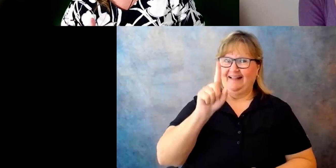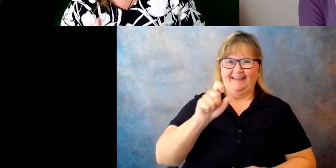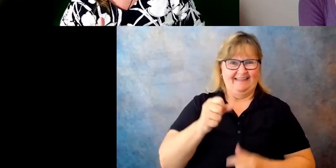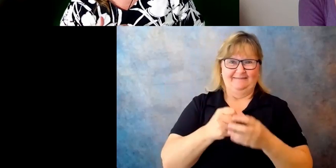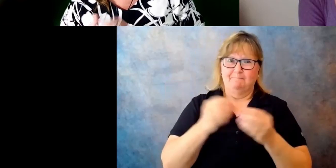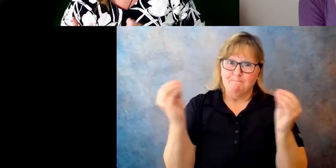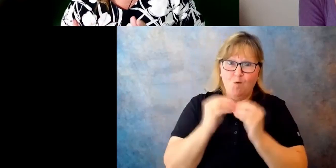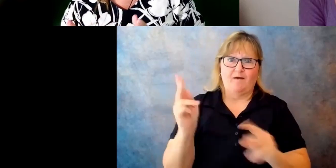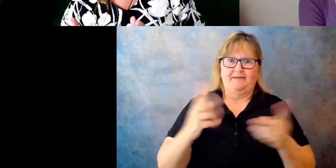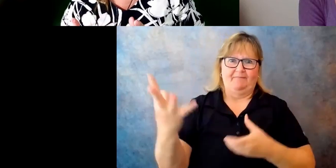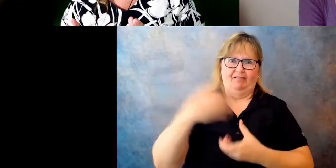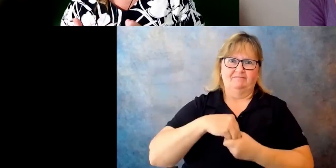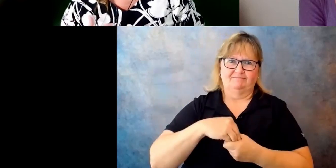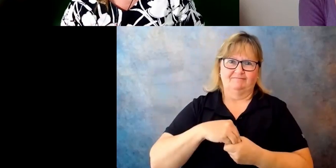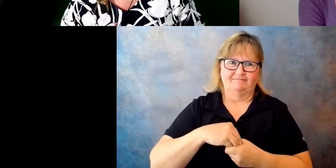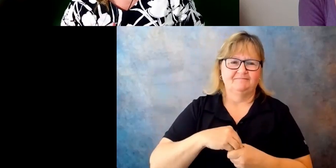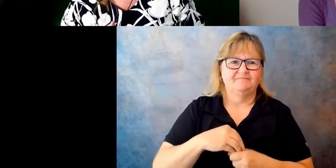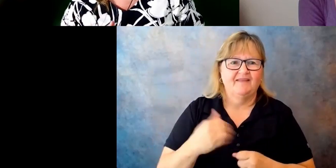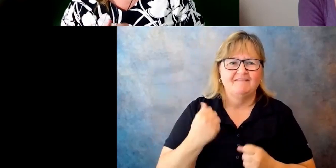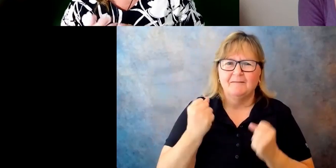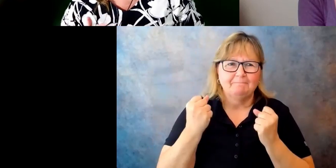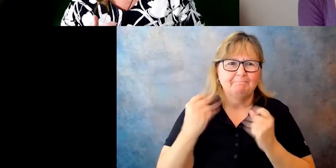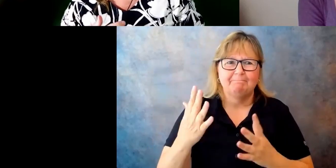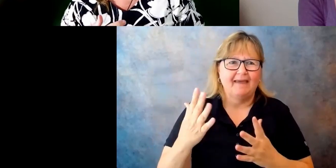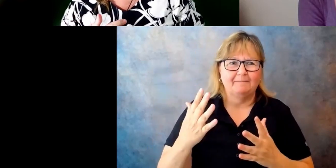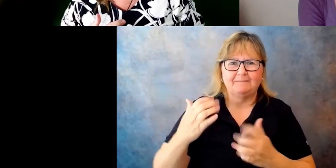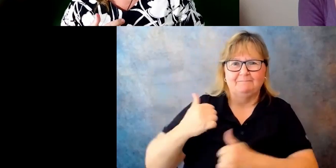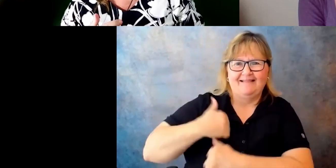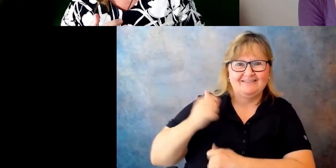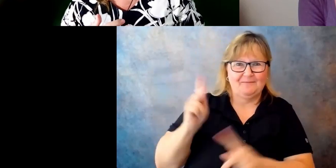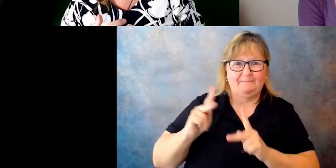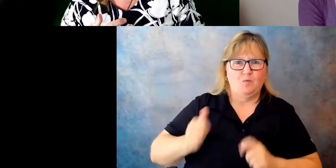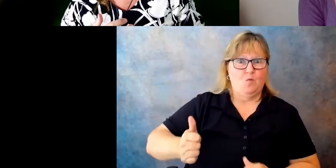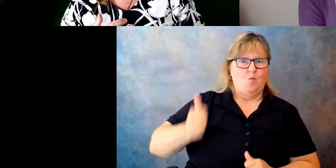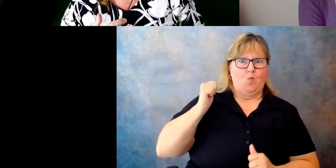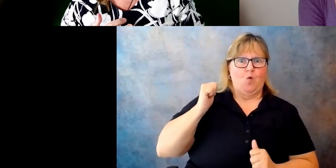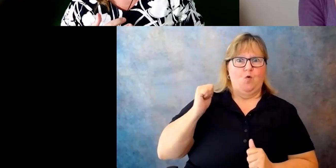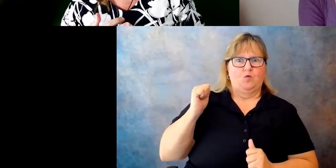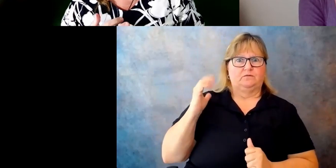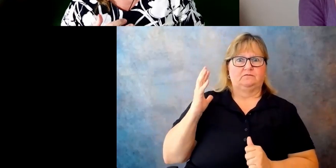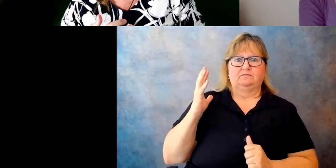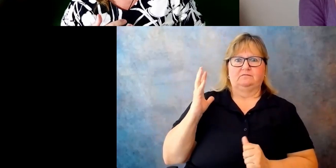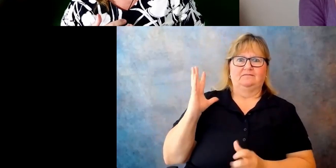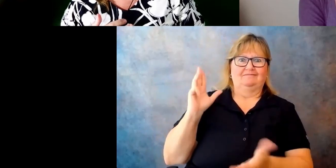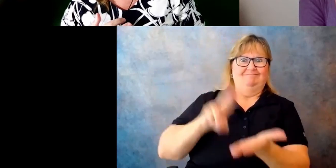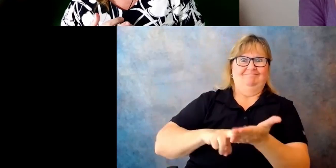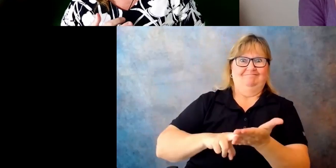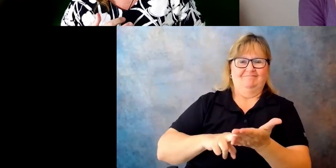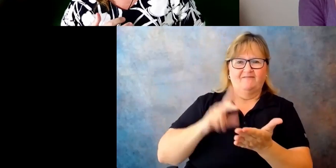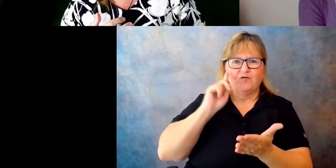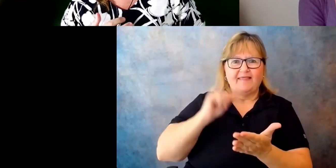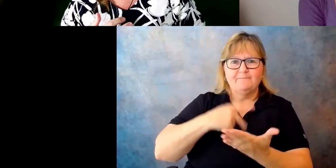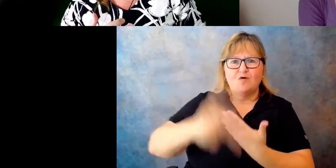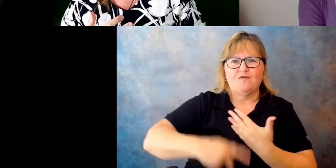We have a lot of service members that, uh, won't enroll because they think it might impact their career in some way. Um,